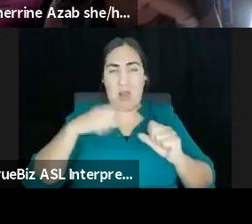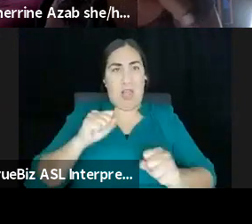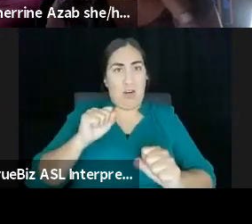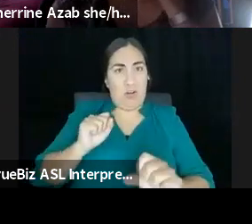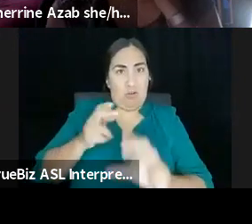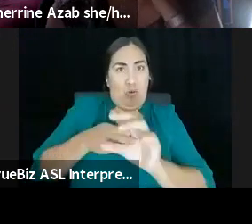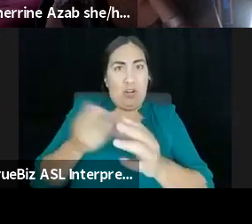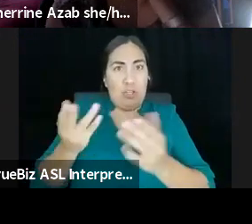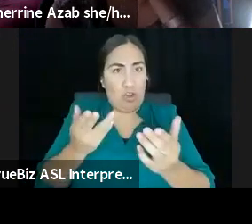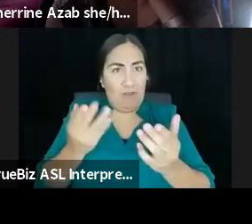Um,